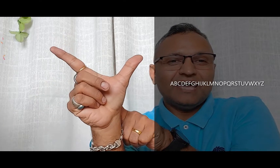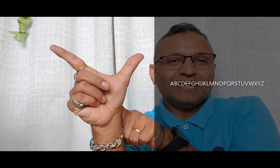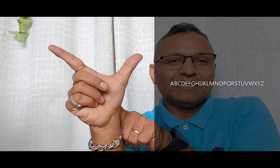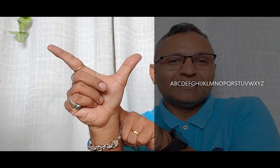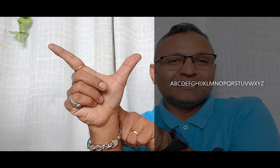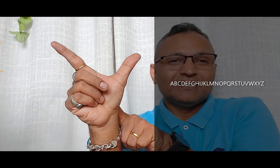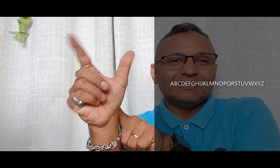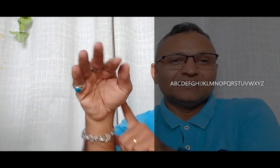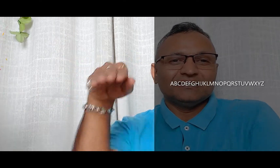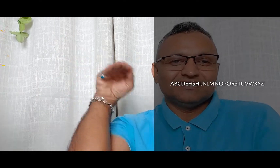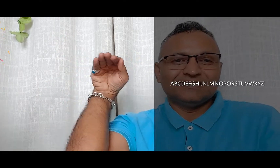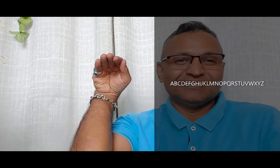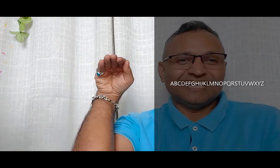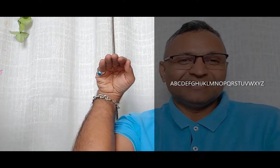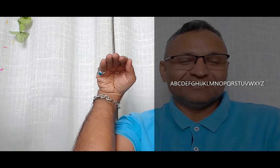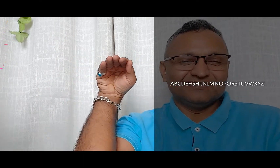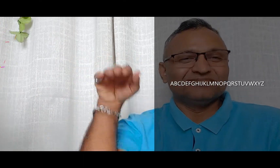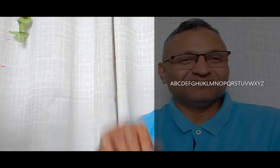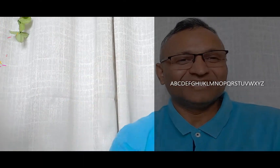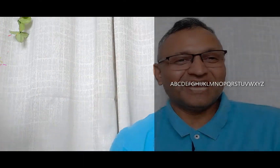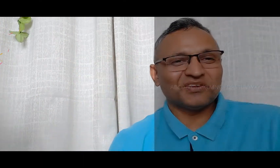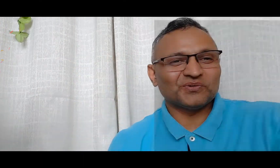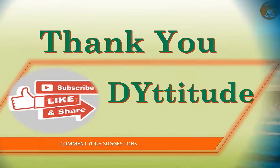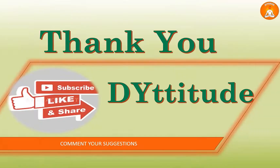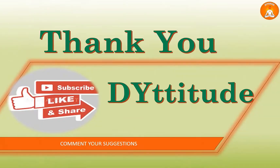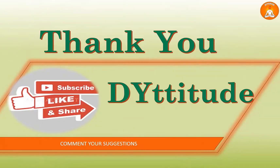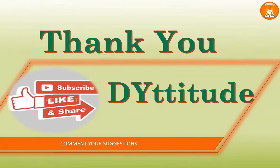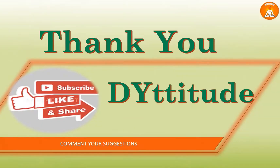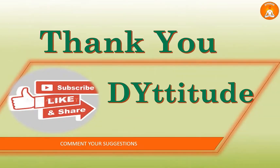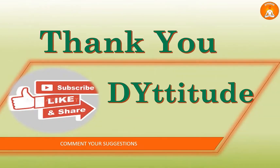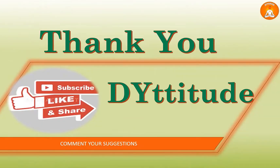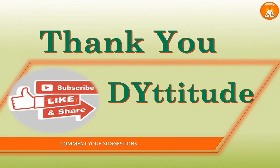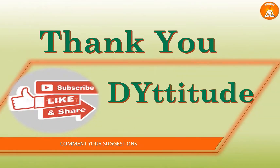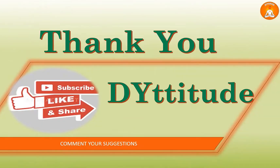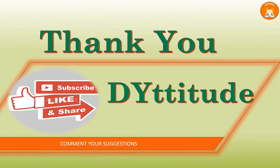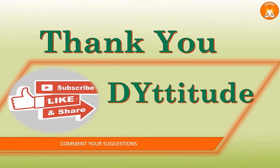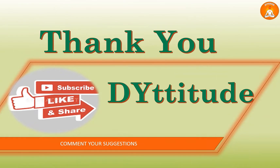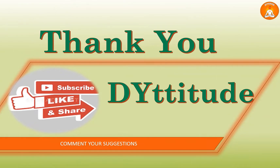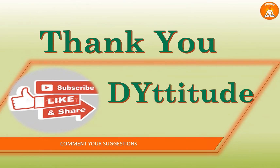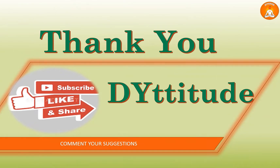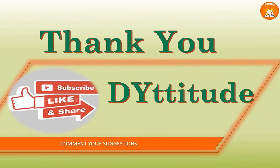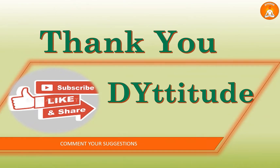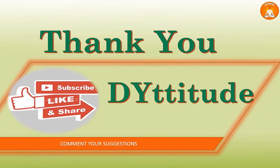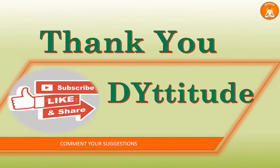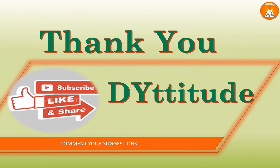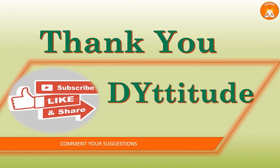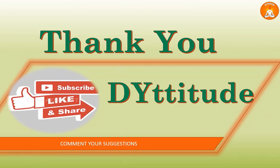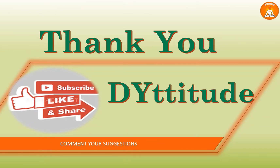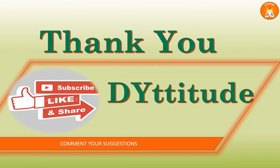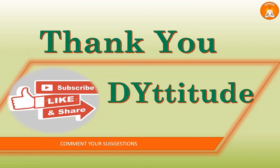z thank you thank you so much friends please advise your suggestions in comment box